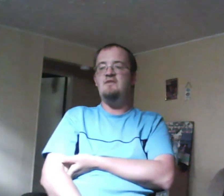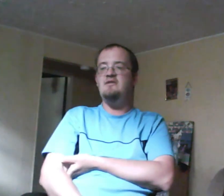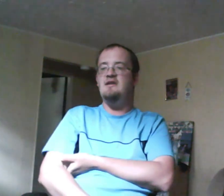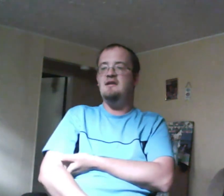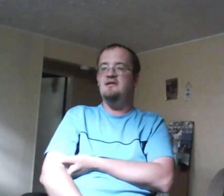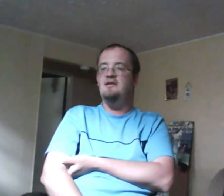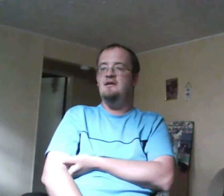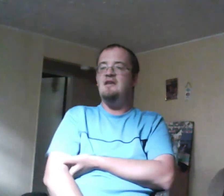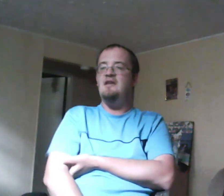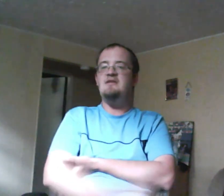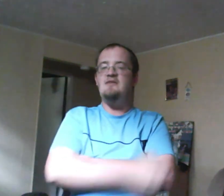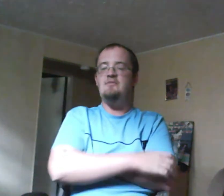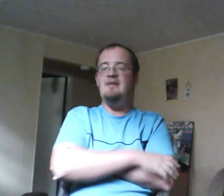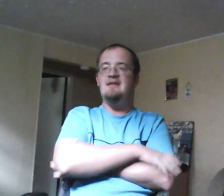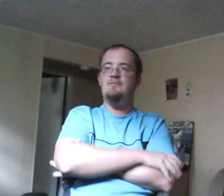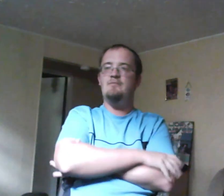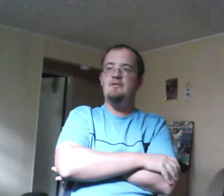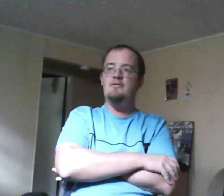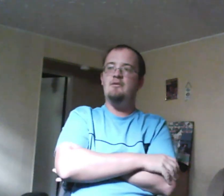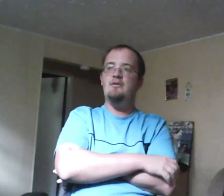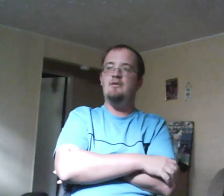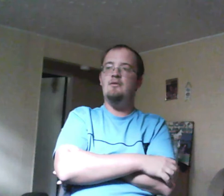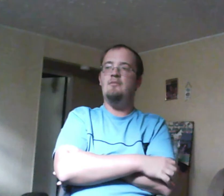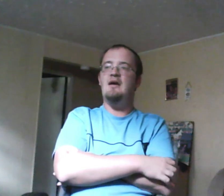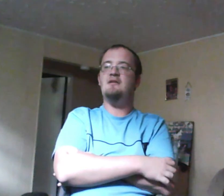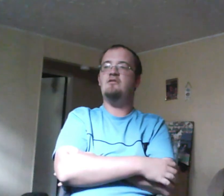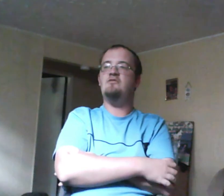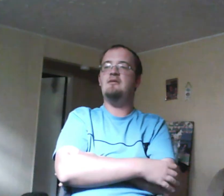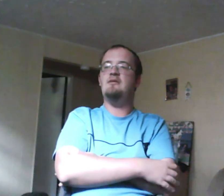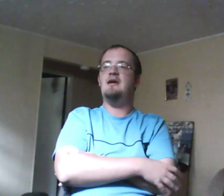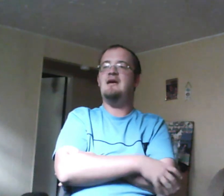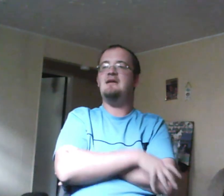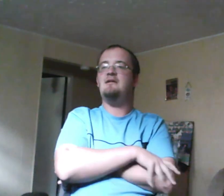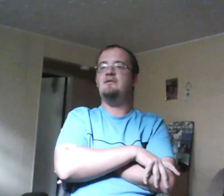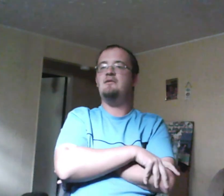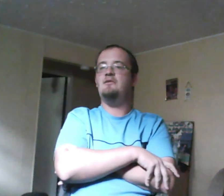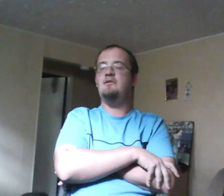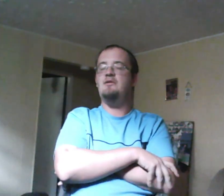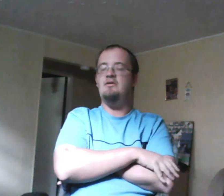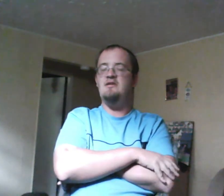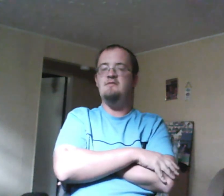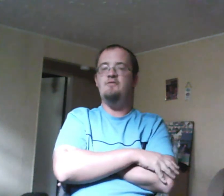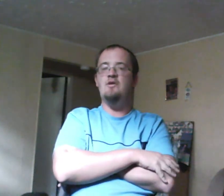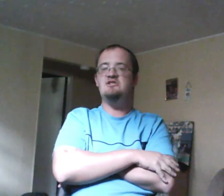Esme saved her but Maya goes through a well season four she goes through a